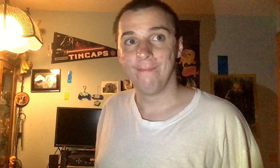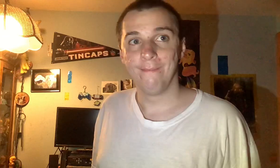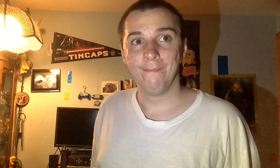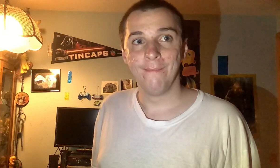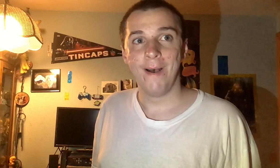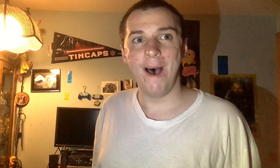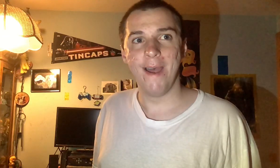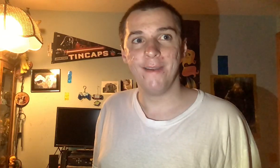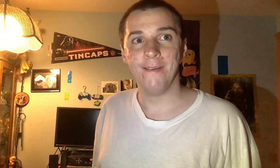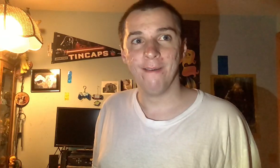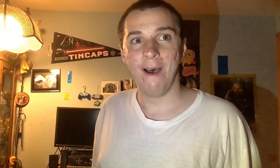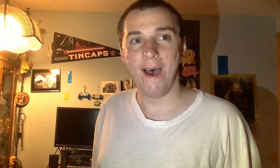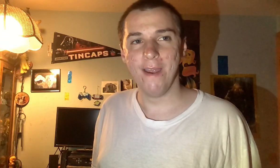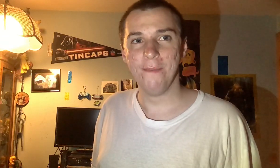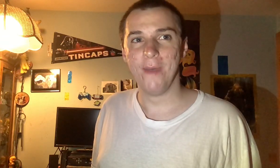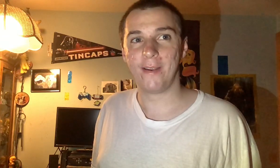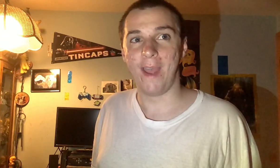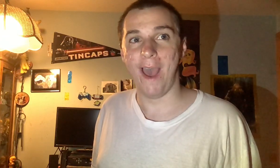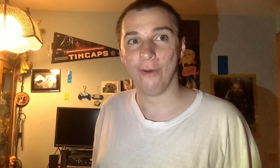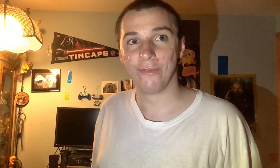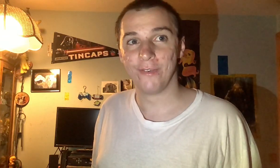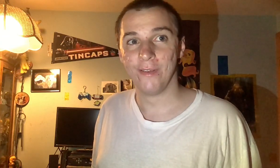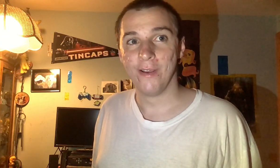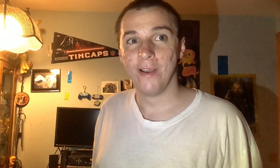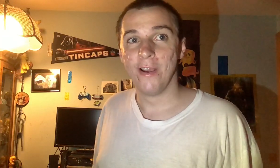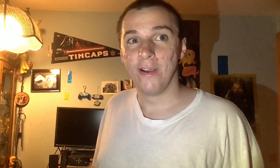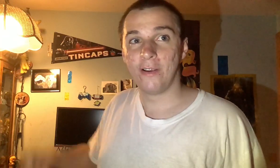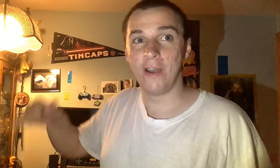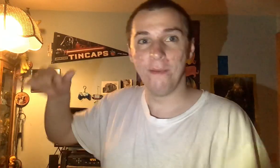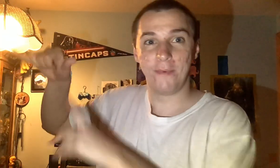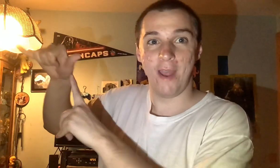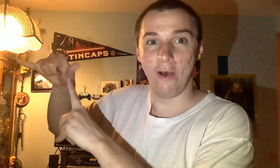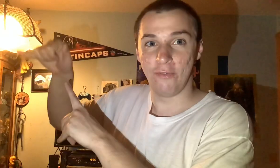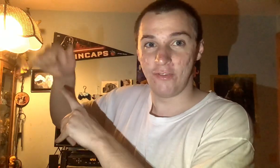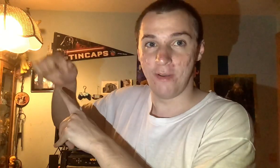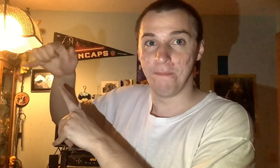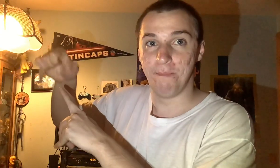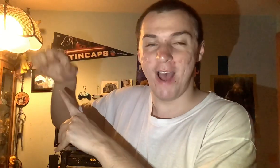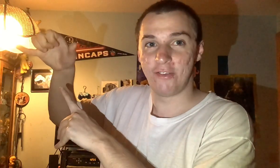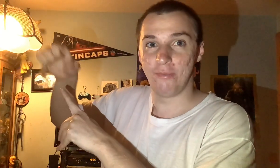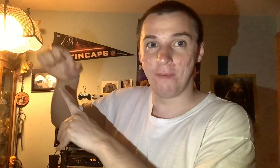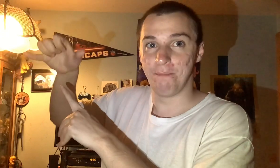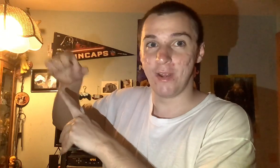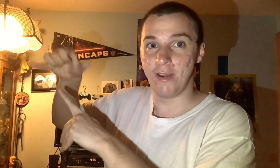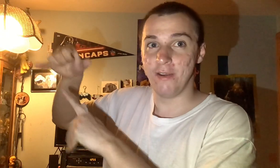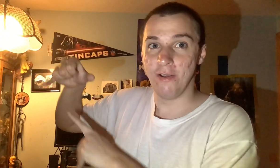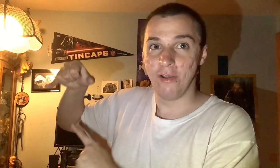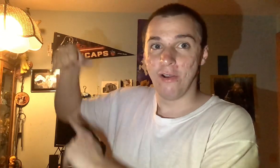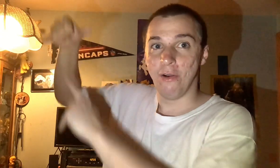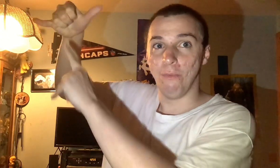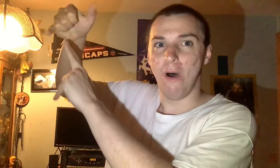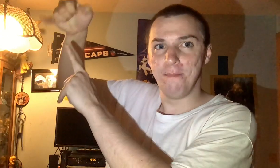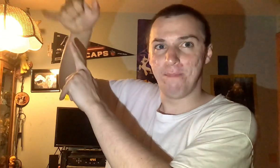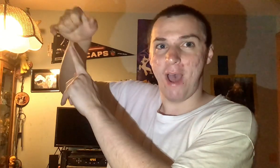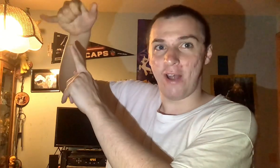Hi, I am the Count. Come count some bats with me. One bat,